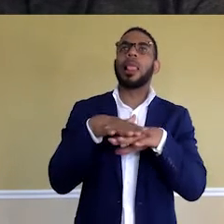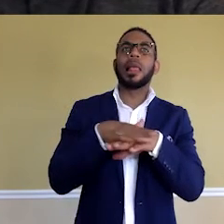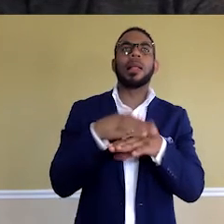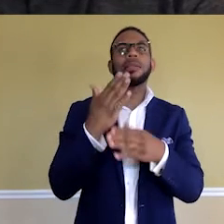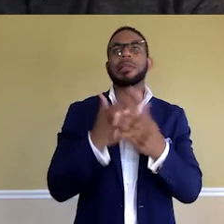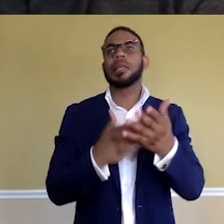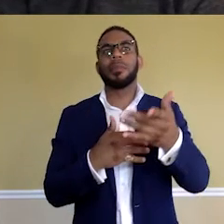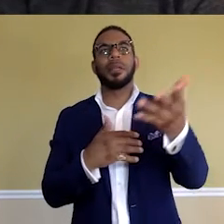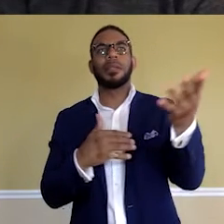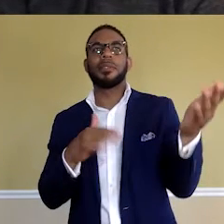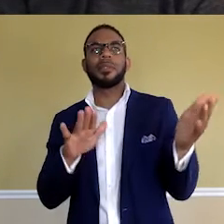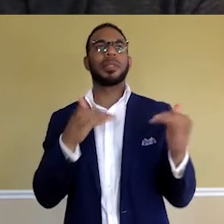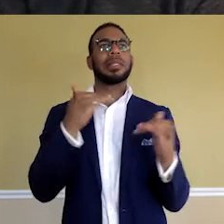your limited education.